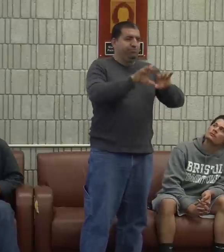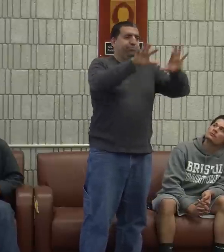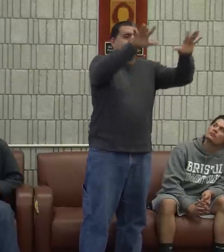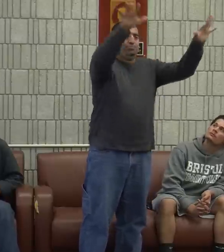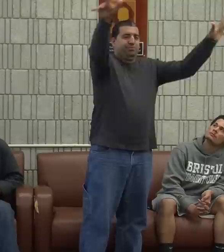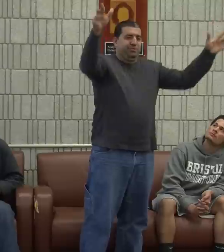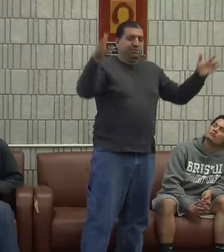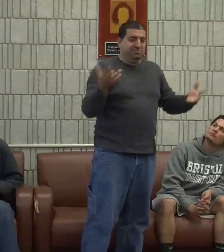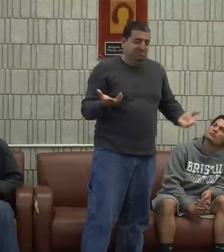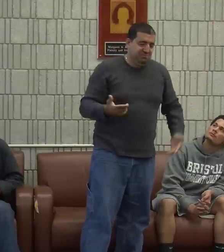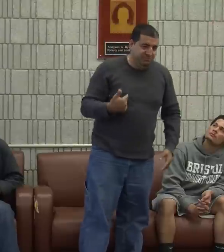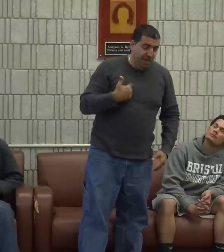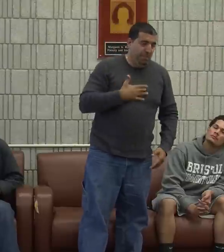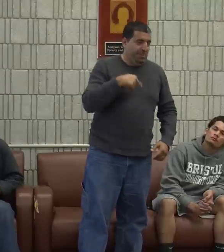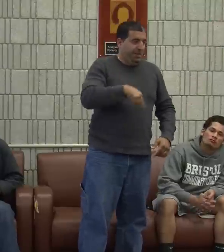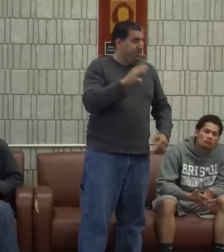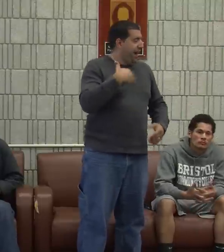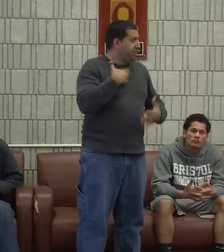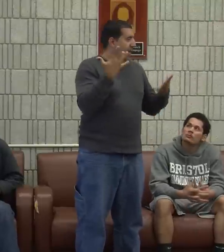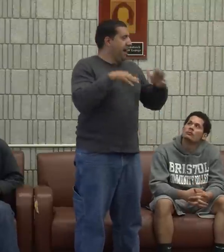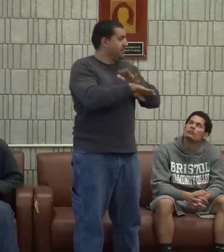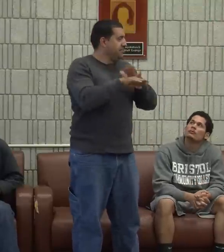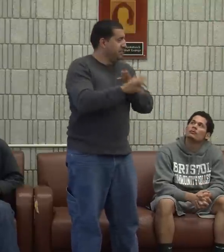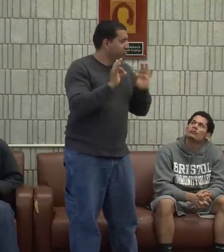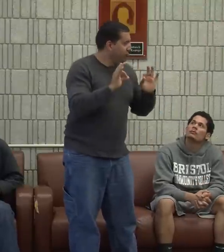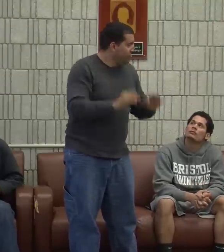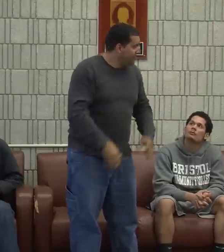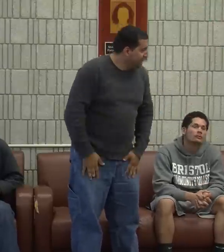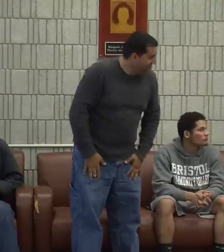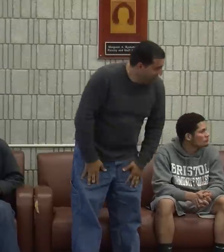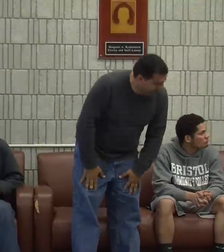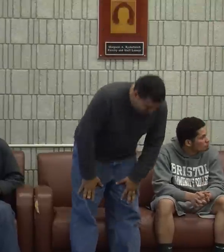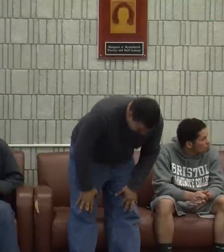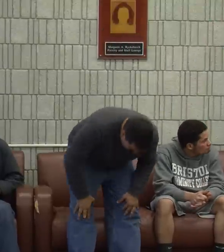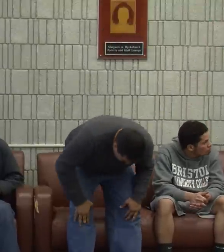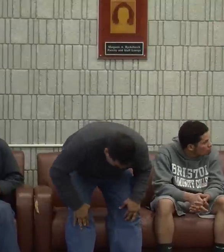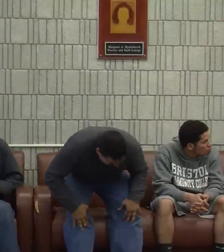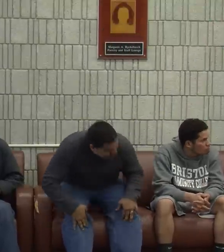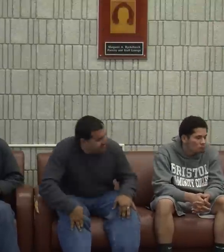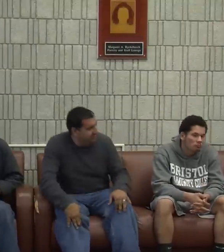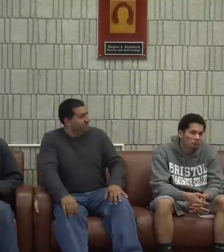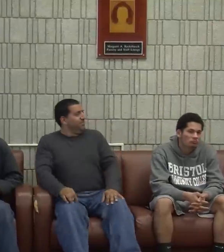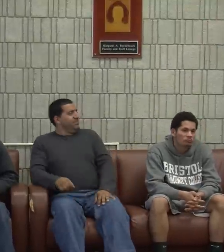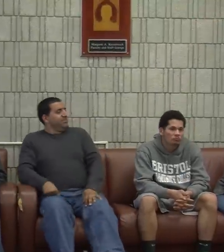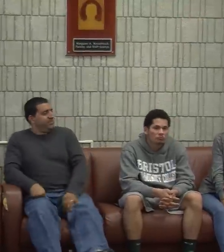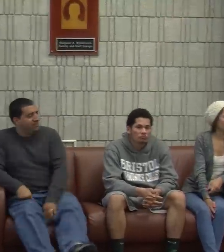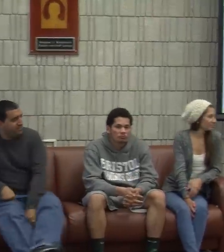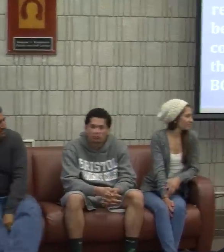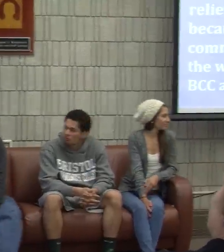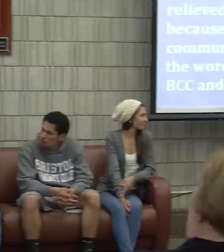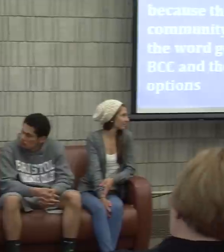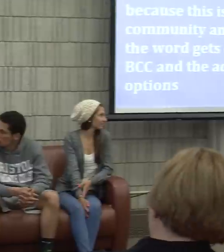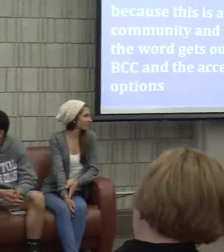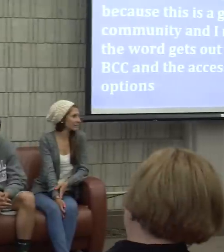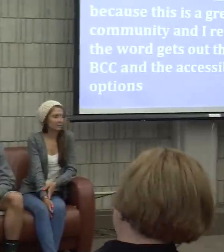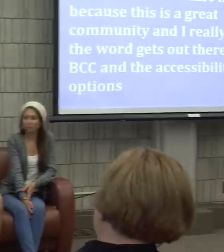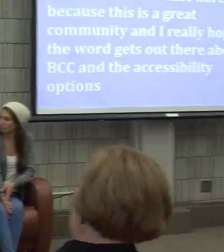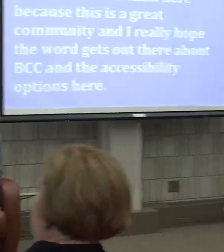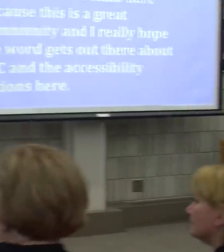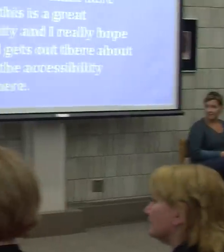great community and I really hope the word gets out there about BCC and the accessibility options here. I want to add just one more thing.